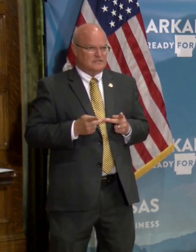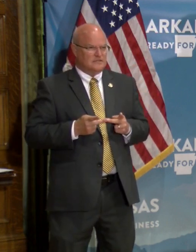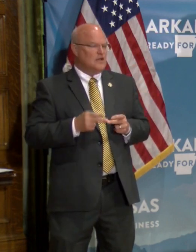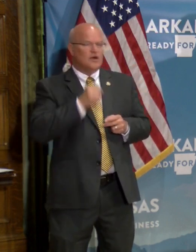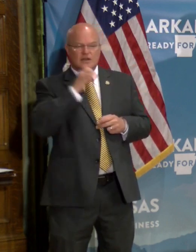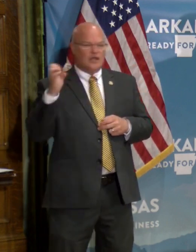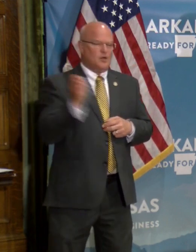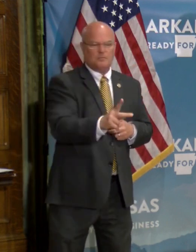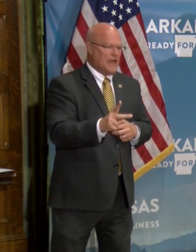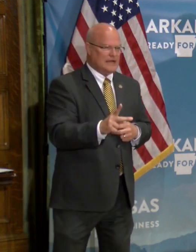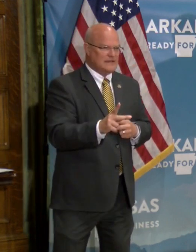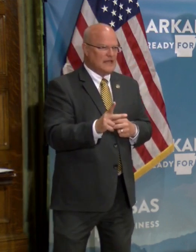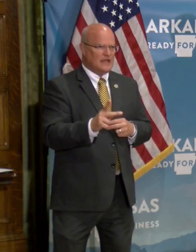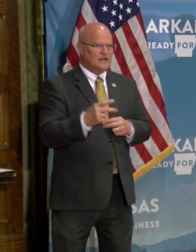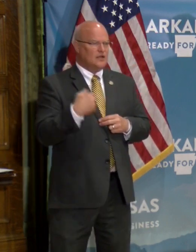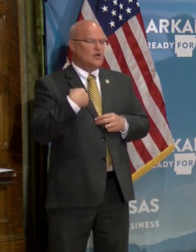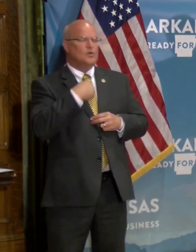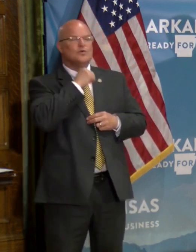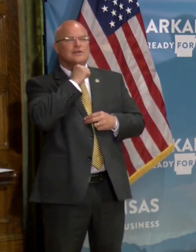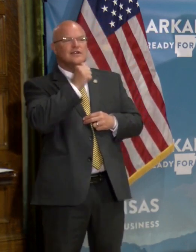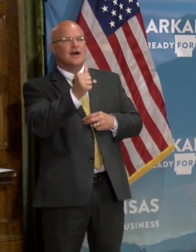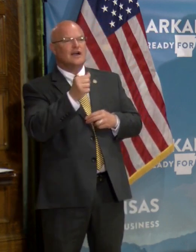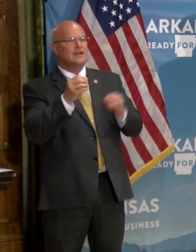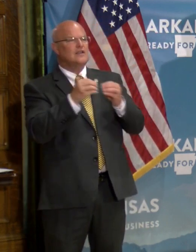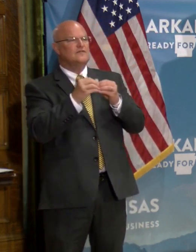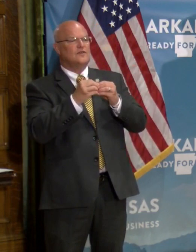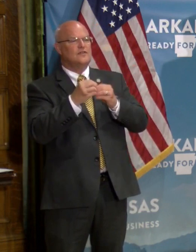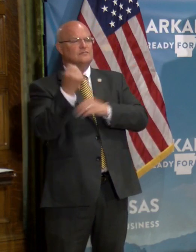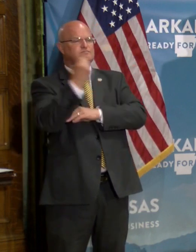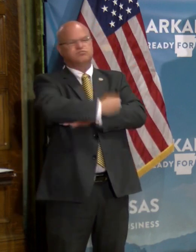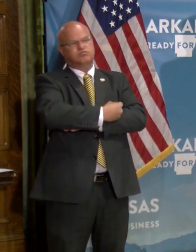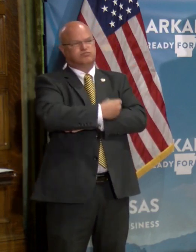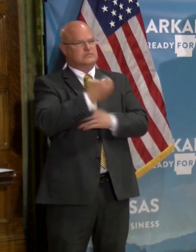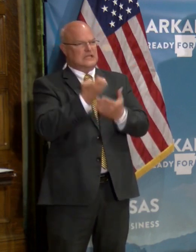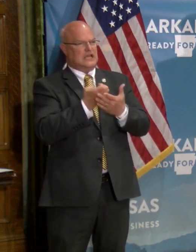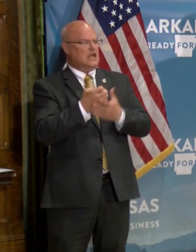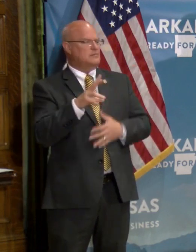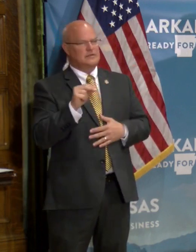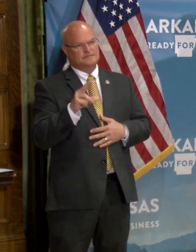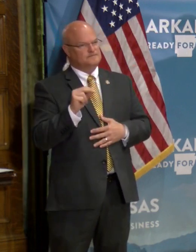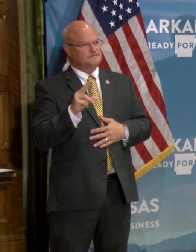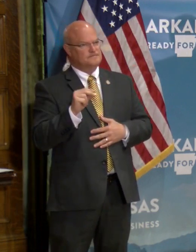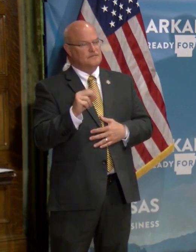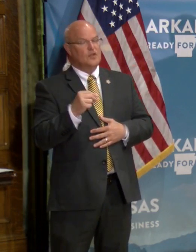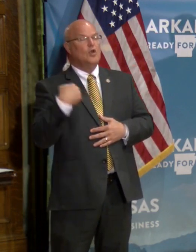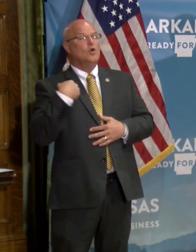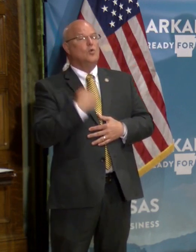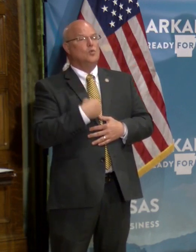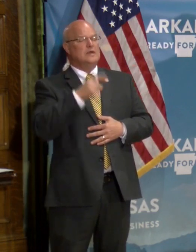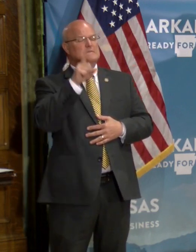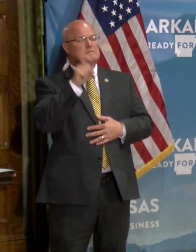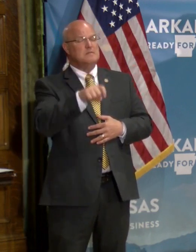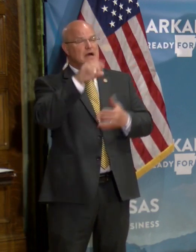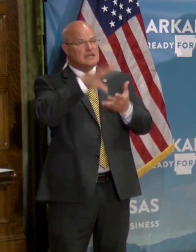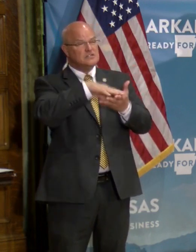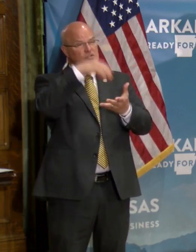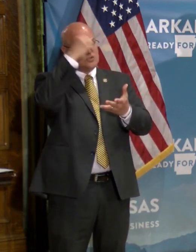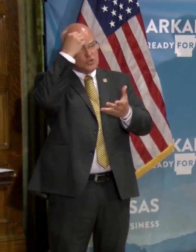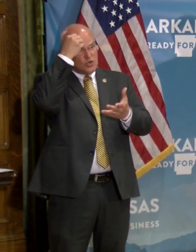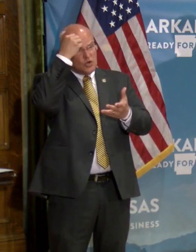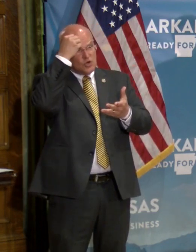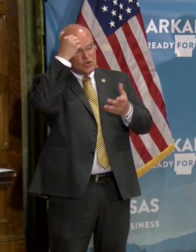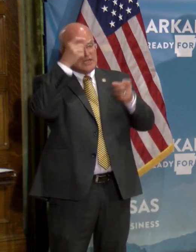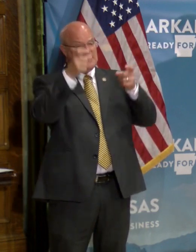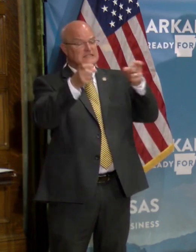go back to it. We're not going to, uh, further shut down our economy. Uh, we're going to have to learn to